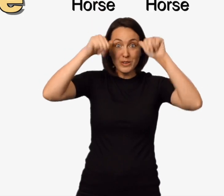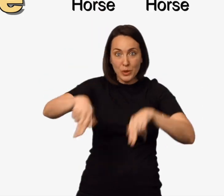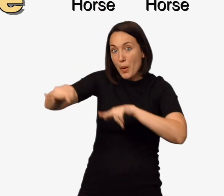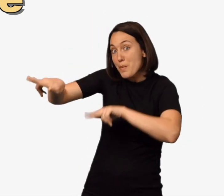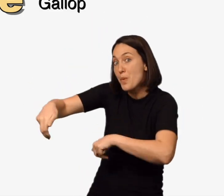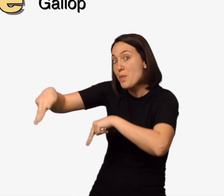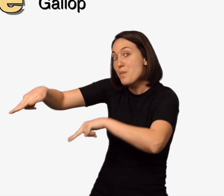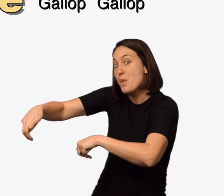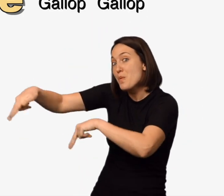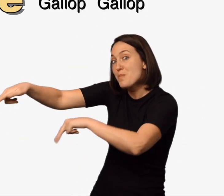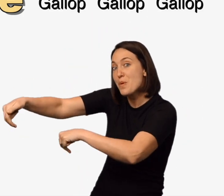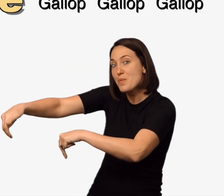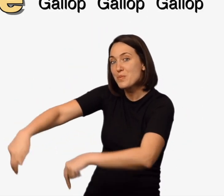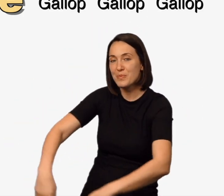Gallop, gallop, gallop